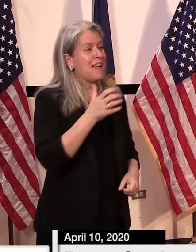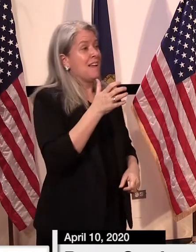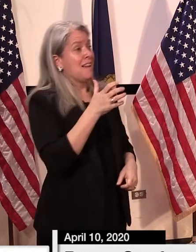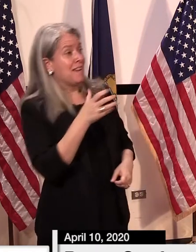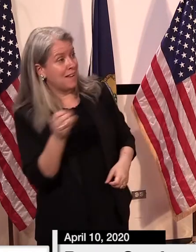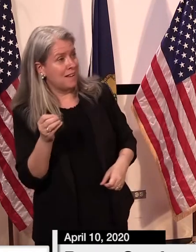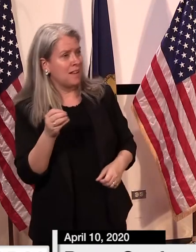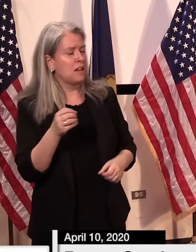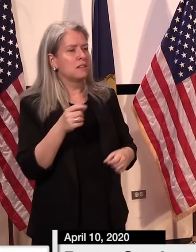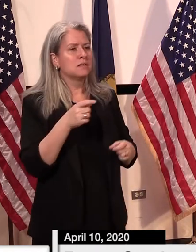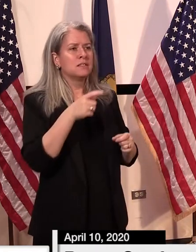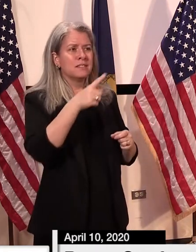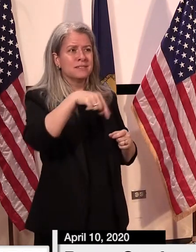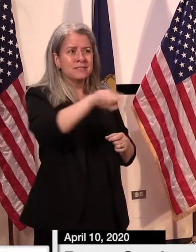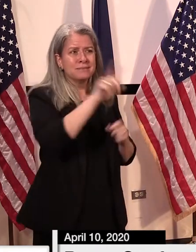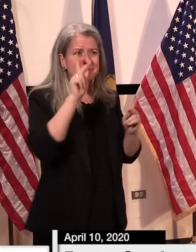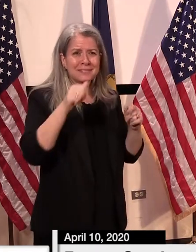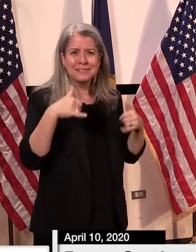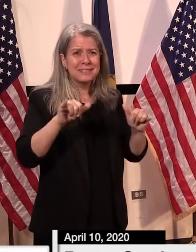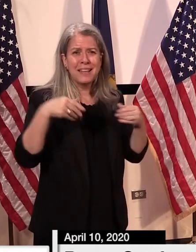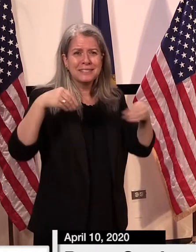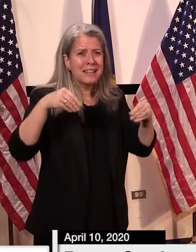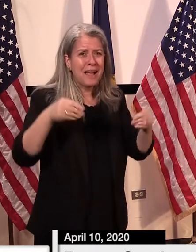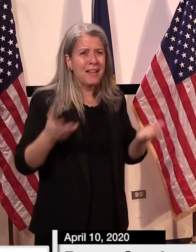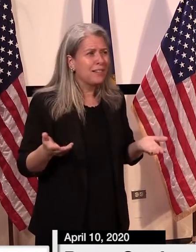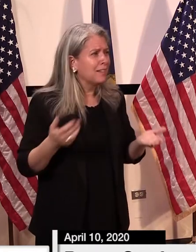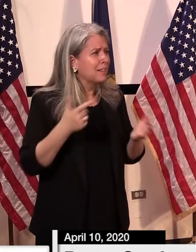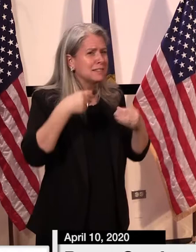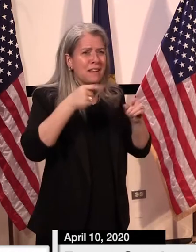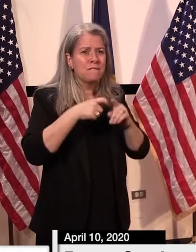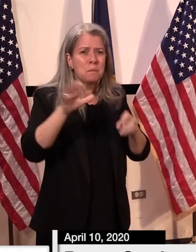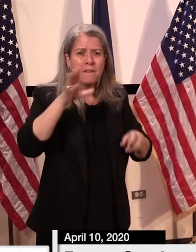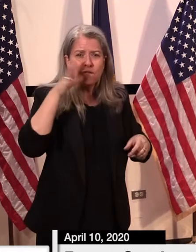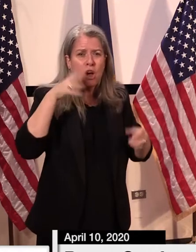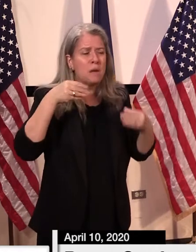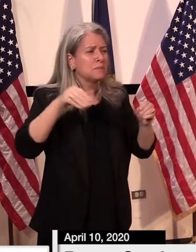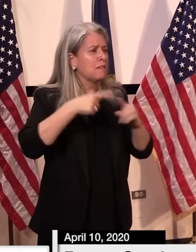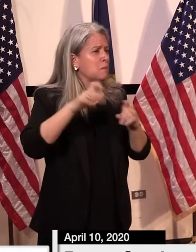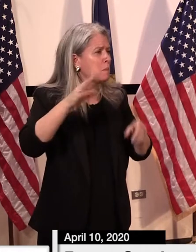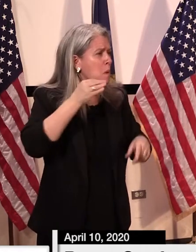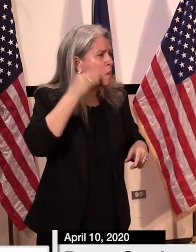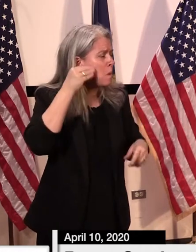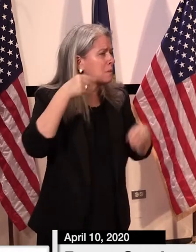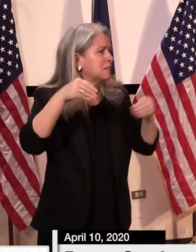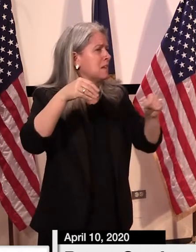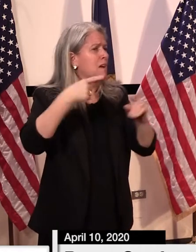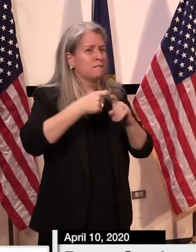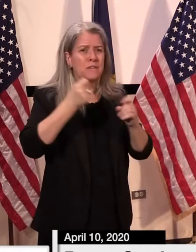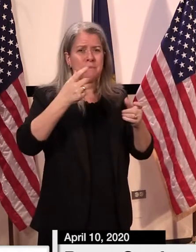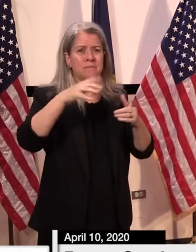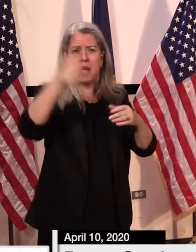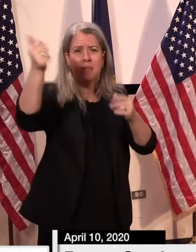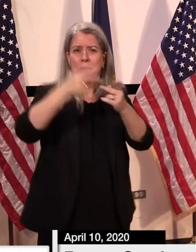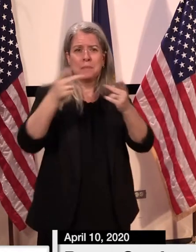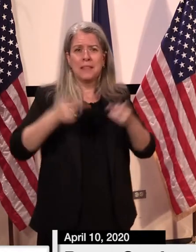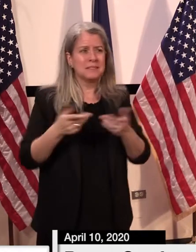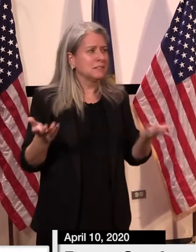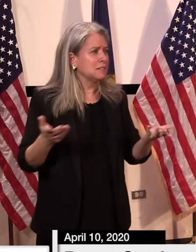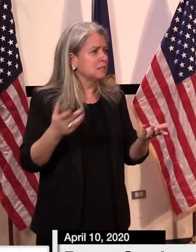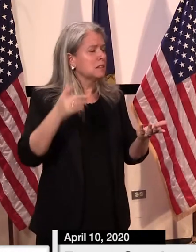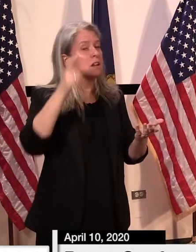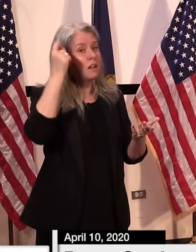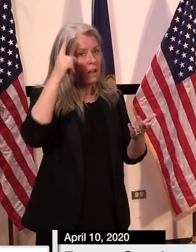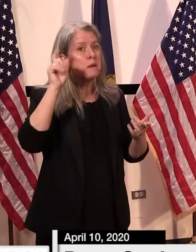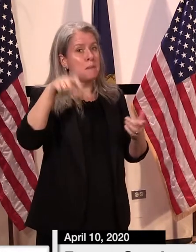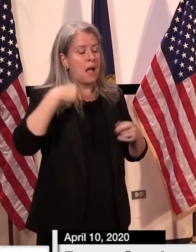individuals are not prevented from selling their products from their homes and so forth, or their business, uh, their place of the business, as long as they have a curbside